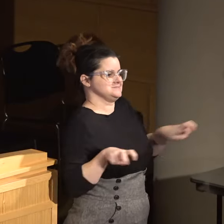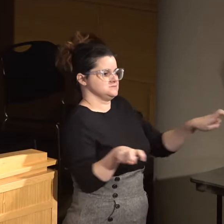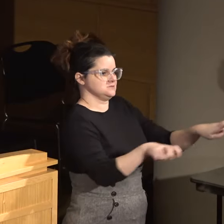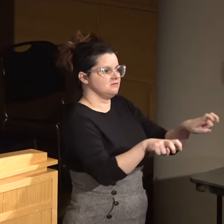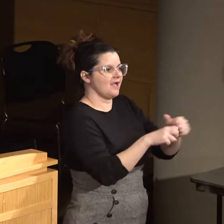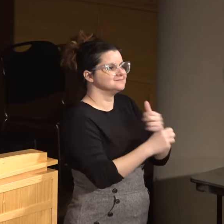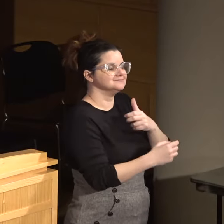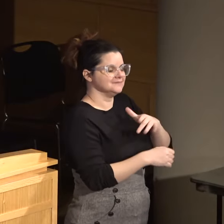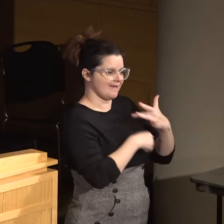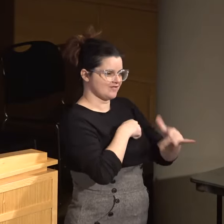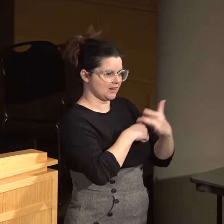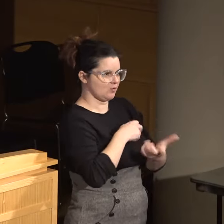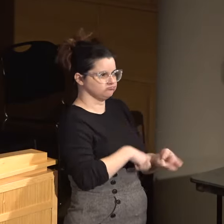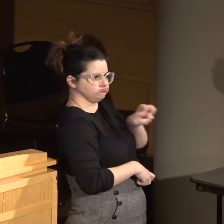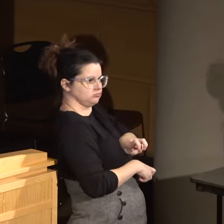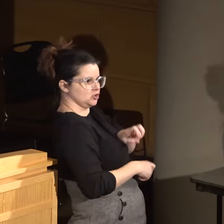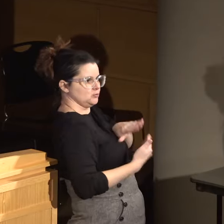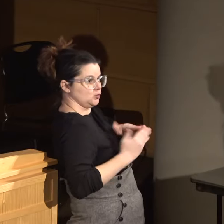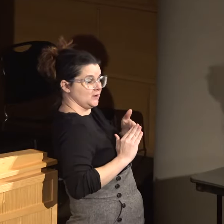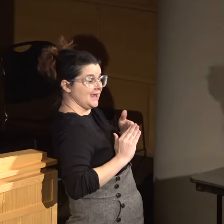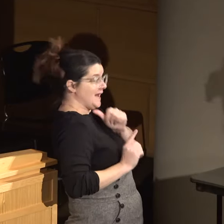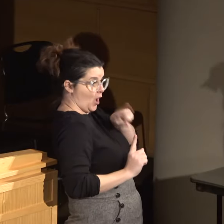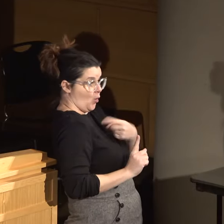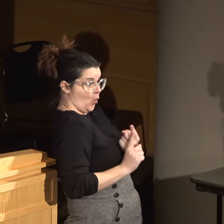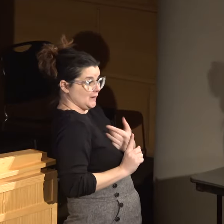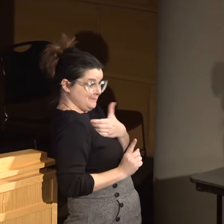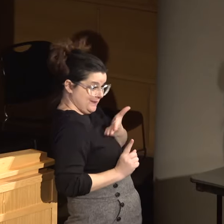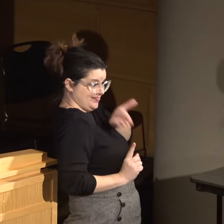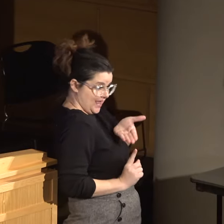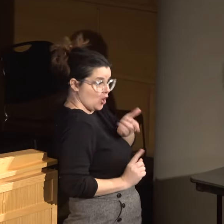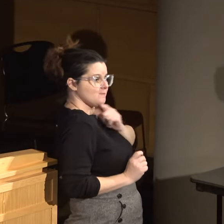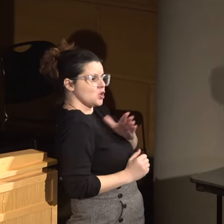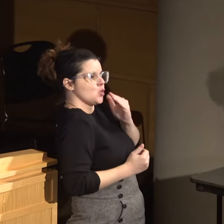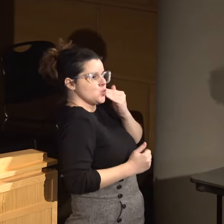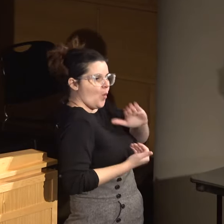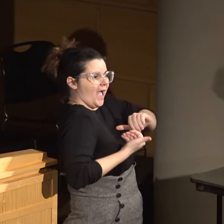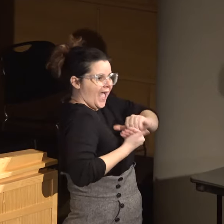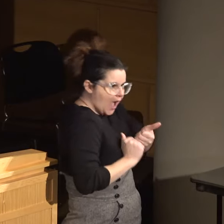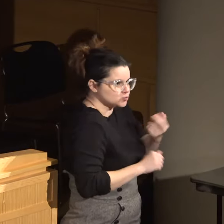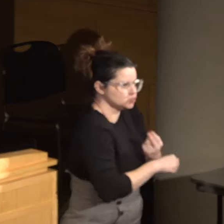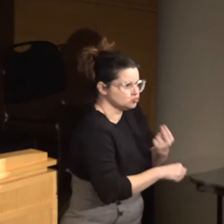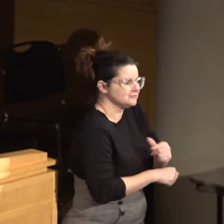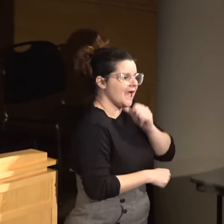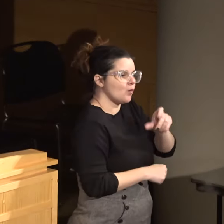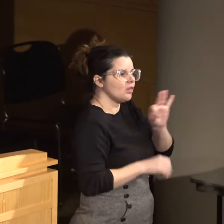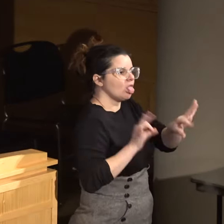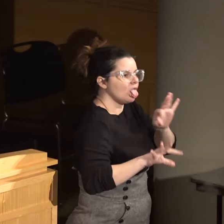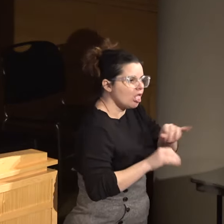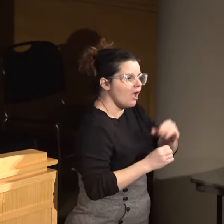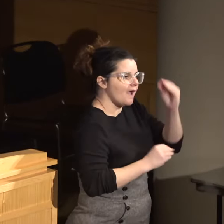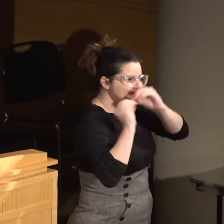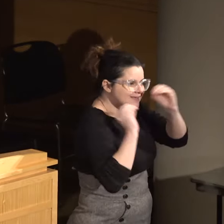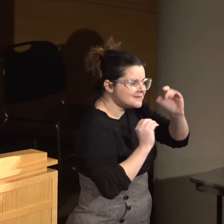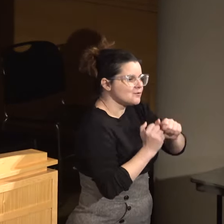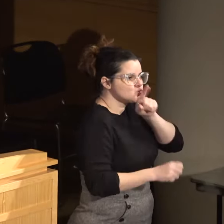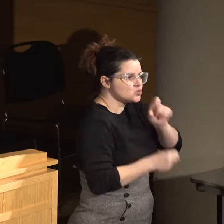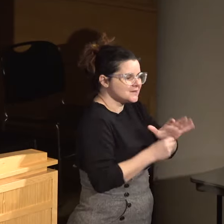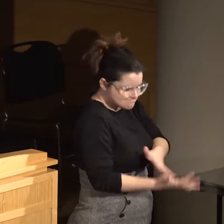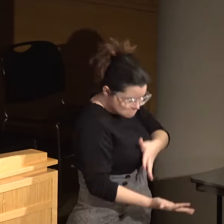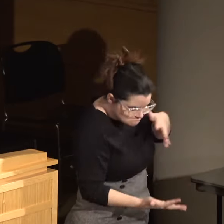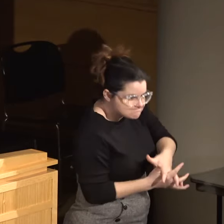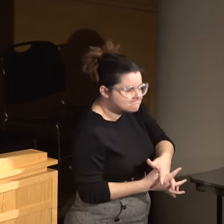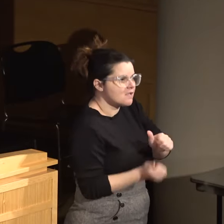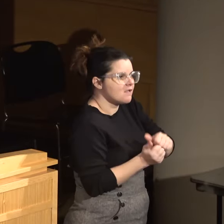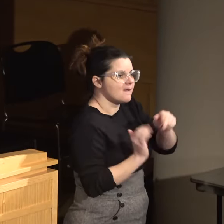importantly that they know how to use that seat. So not just to be able to weigh in sentiments and opinions, but actually really get stuck into some